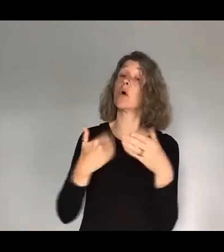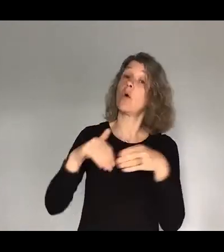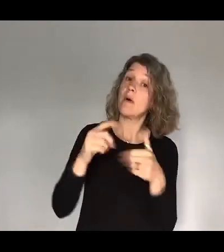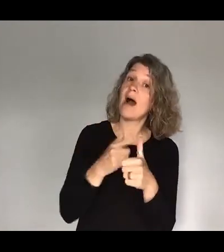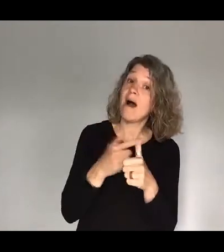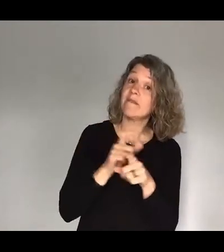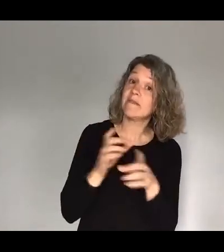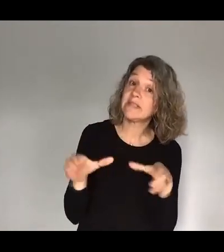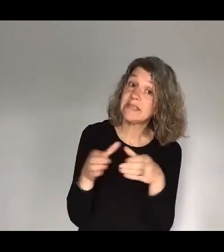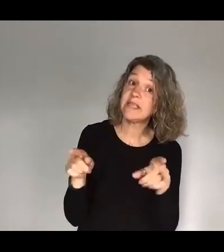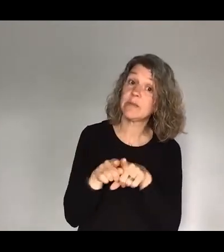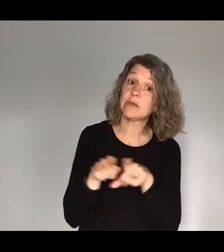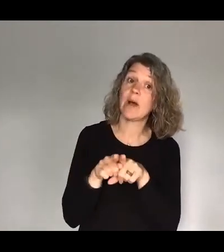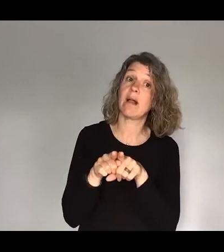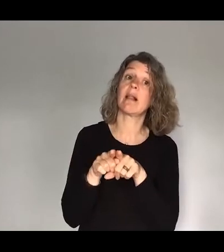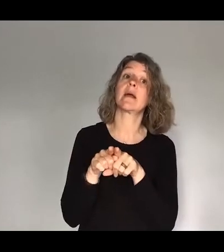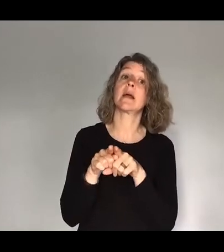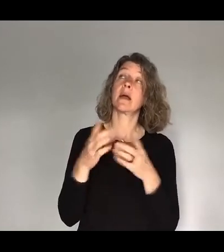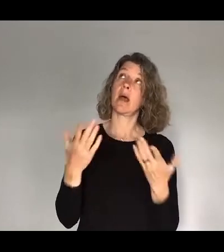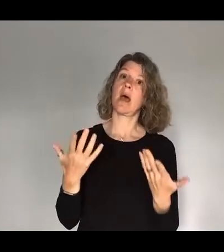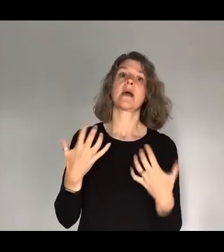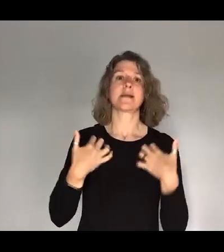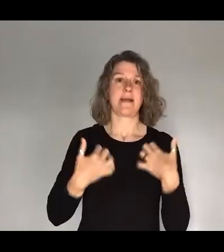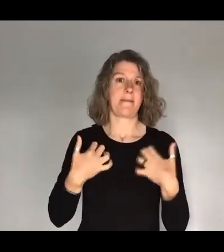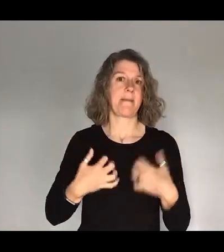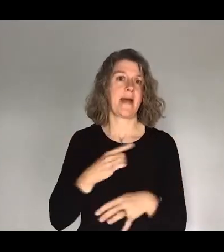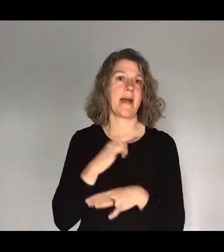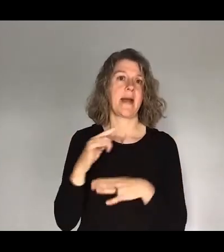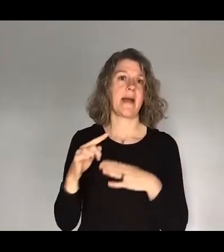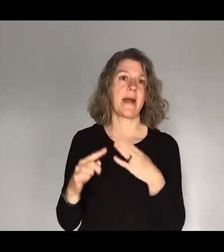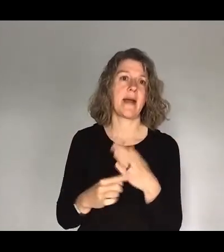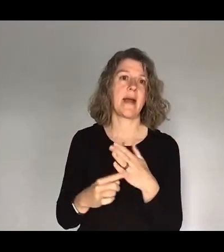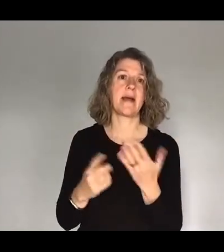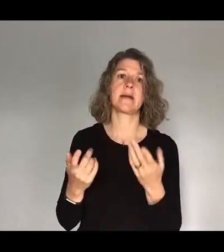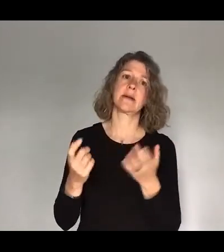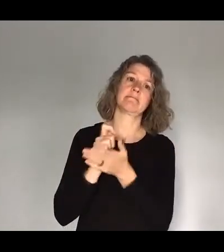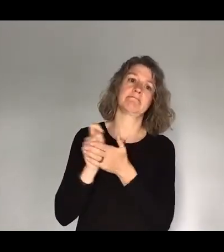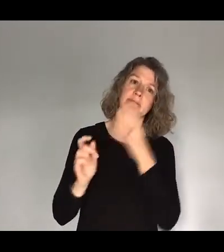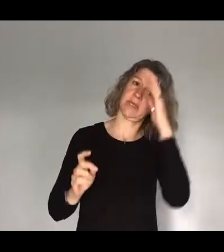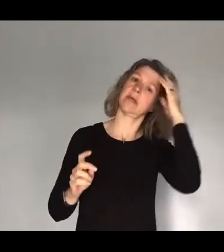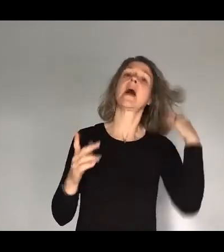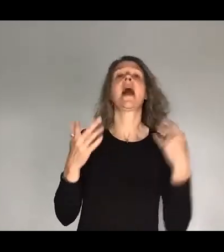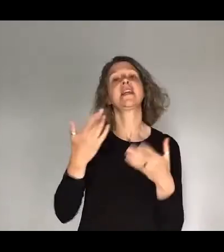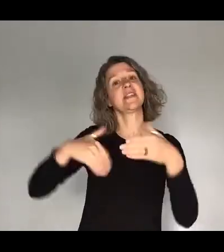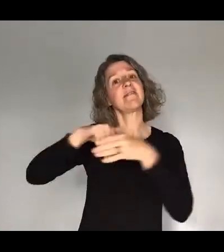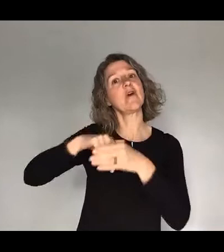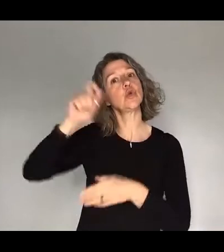Alpha at HTB. And she's also passionate about Rising Gen and plays a massive part on the students team. So would you join me in welcoming